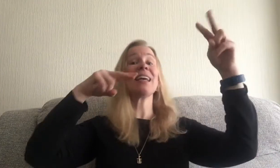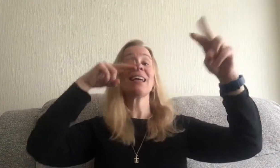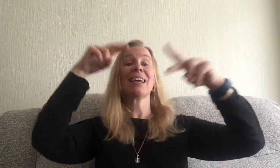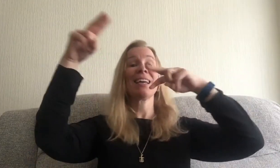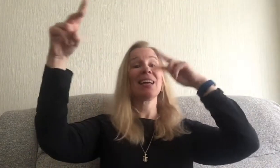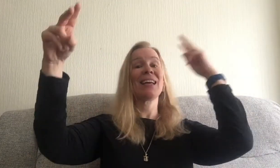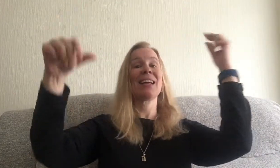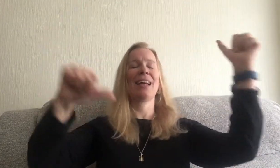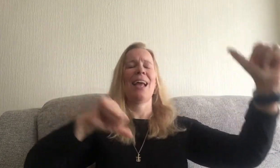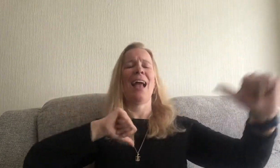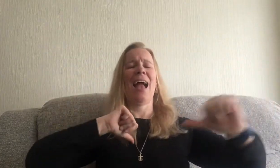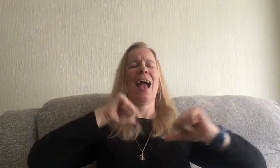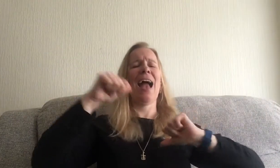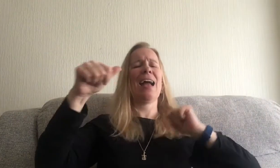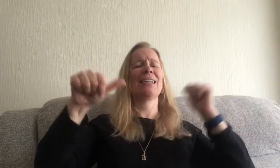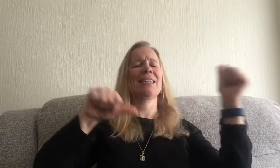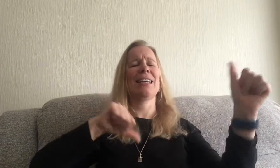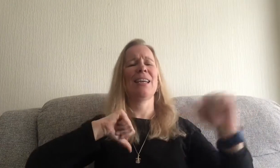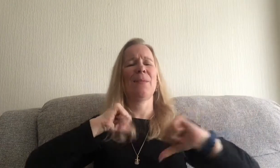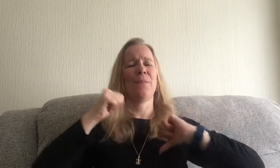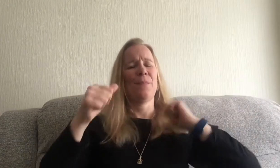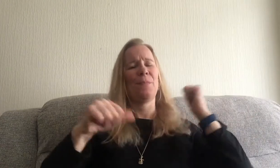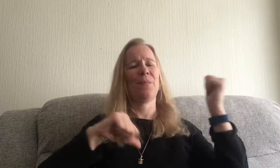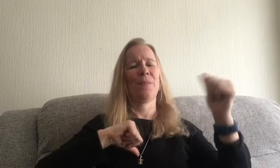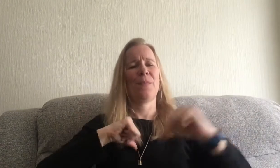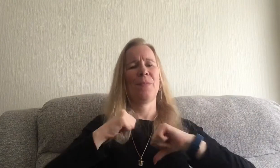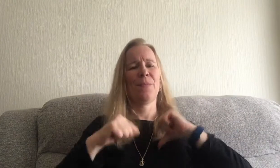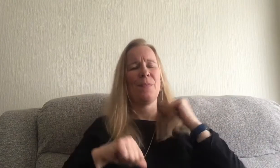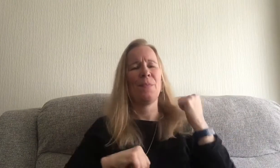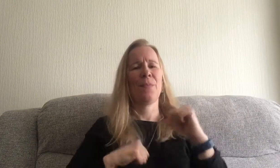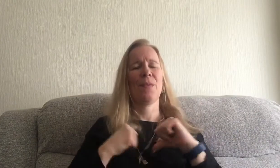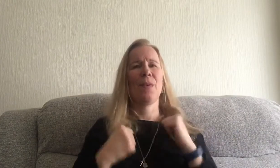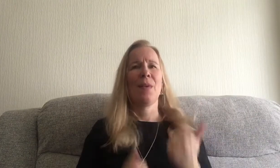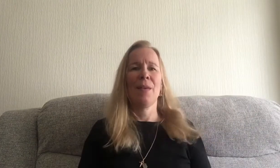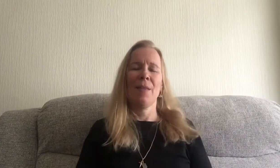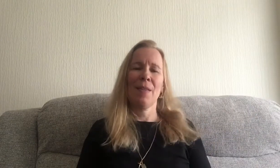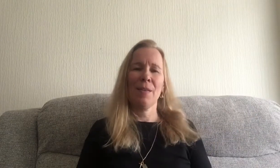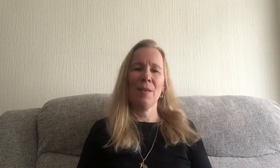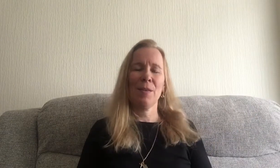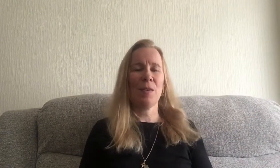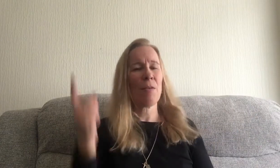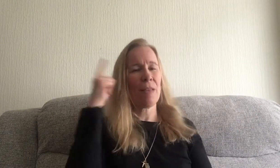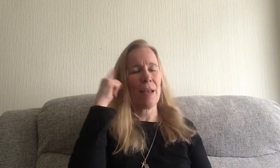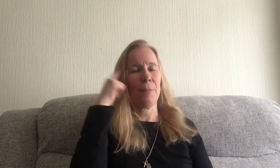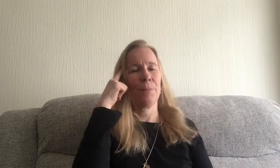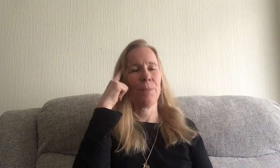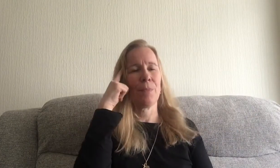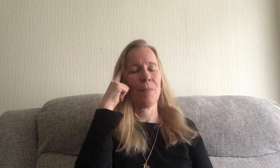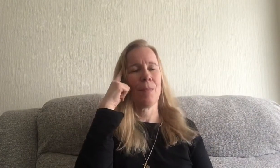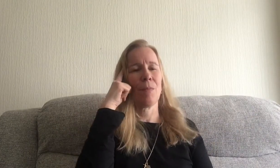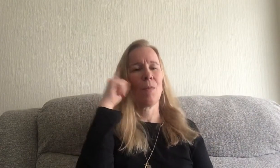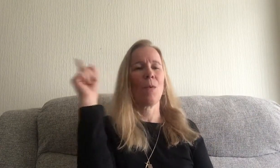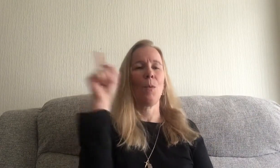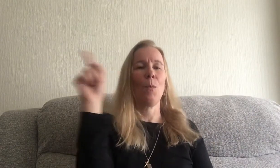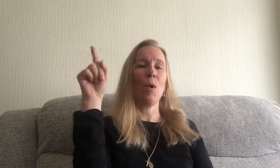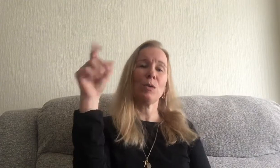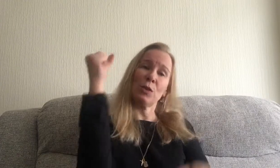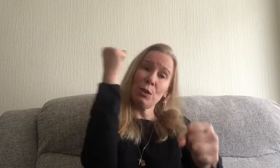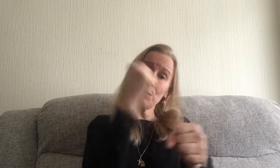acting so think what do you